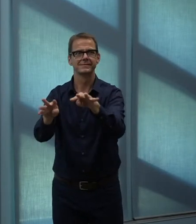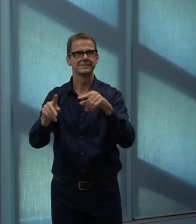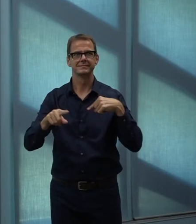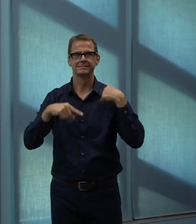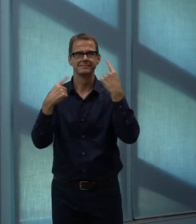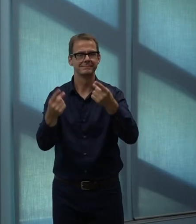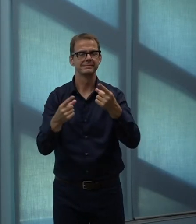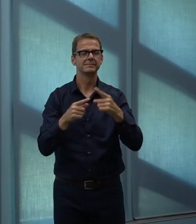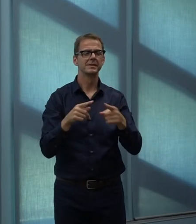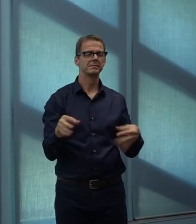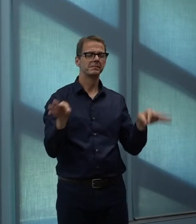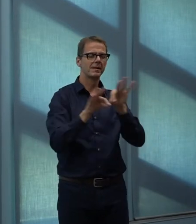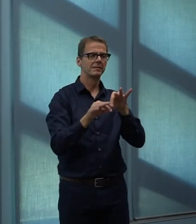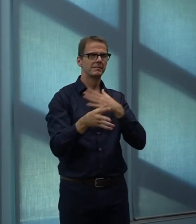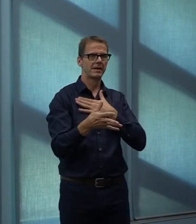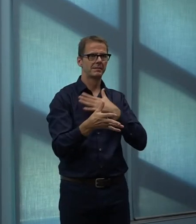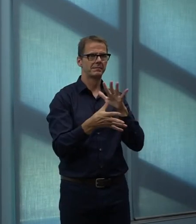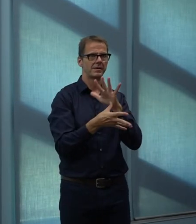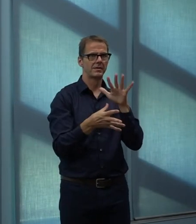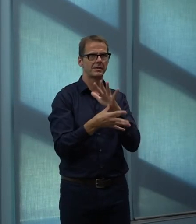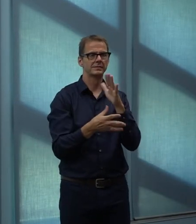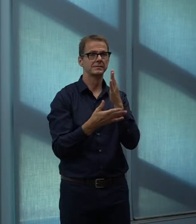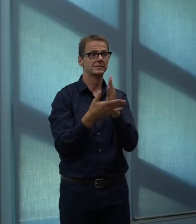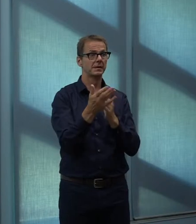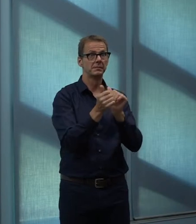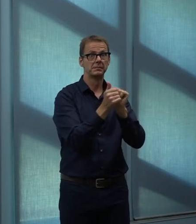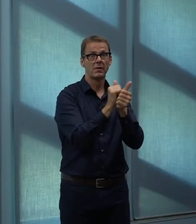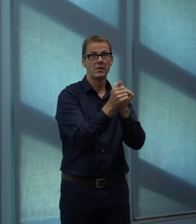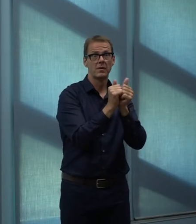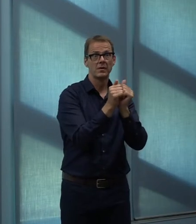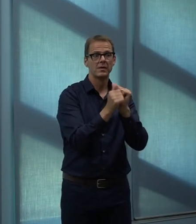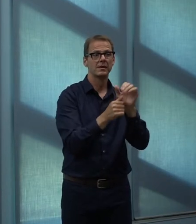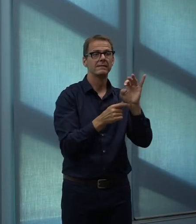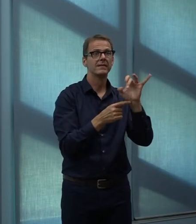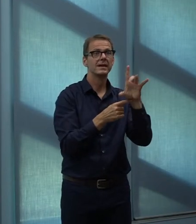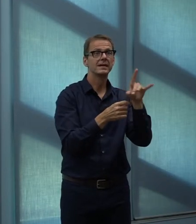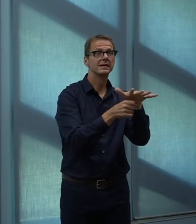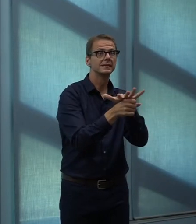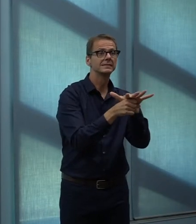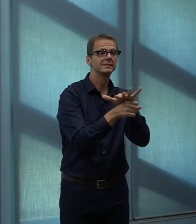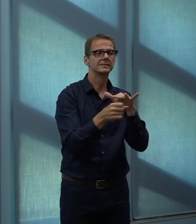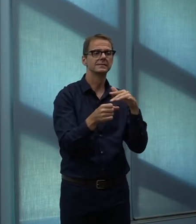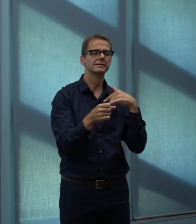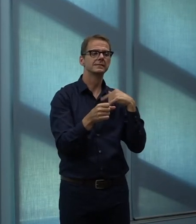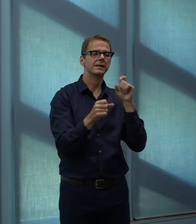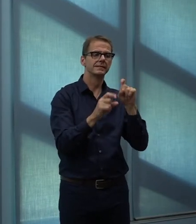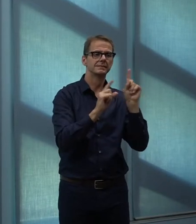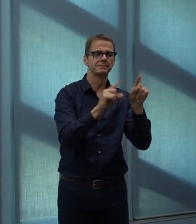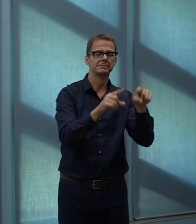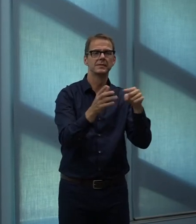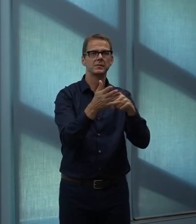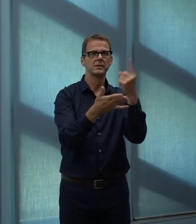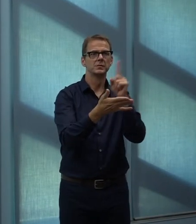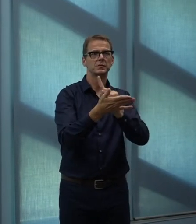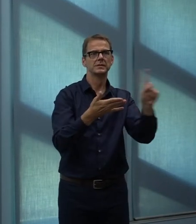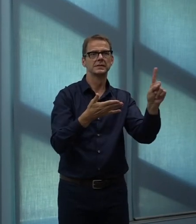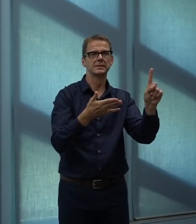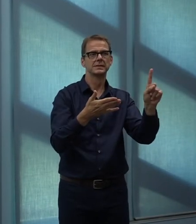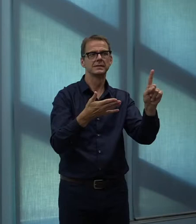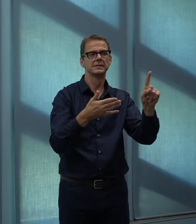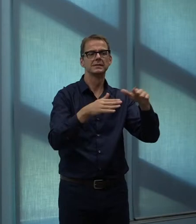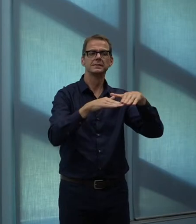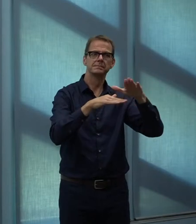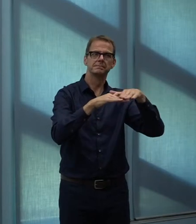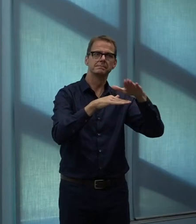for the premier sports fields. So, where residents and citizens can see a difference are those areas that haven't had any attention to